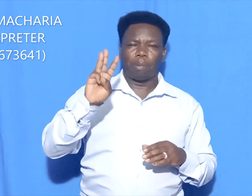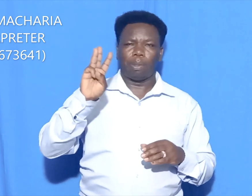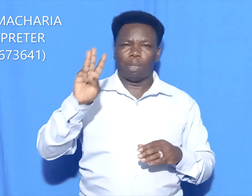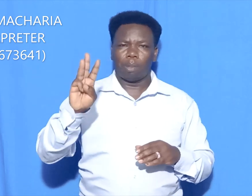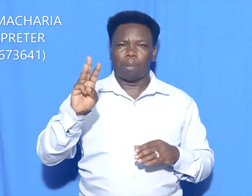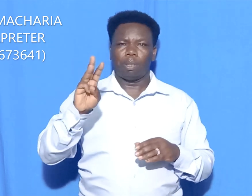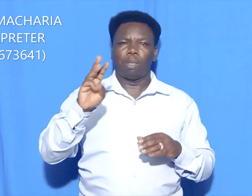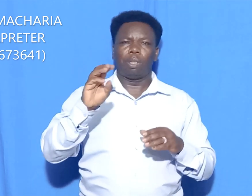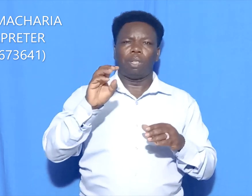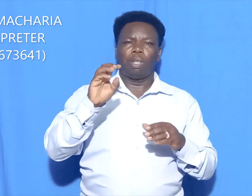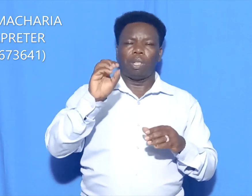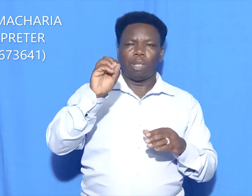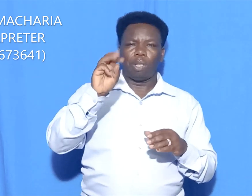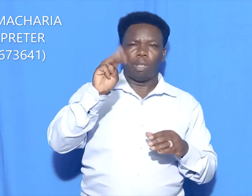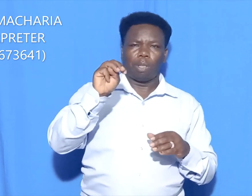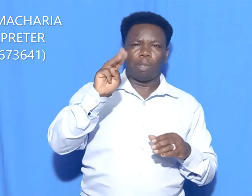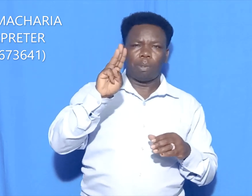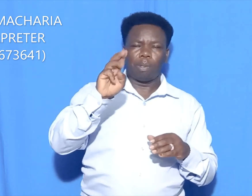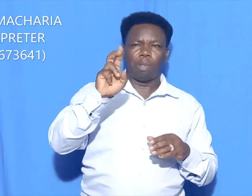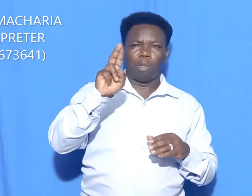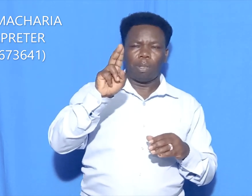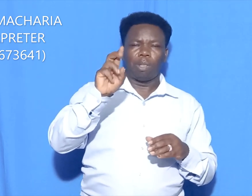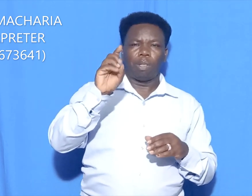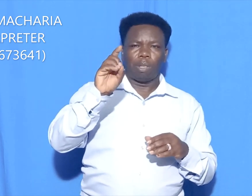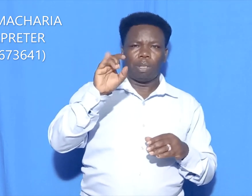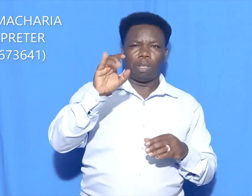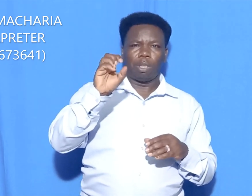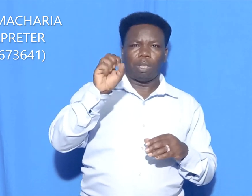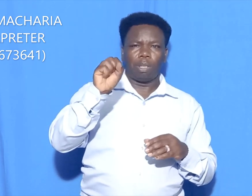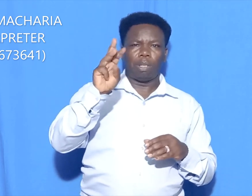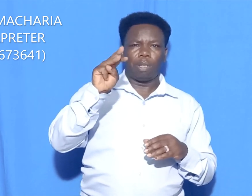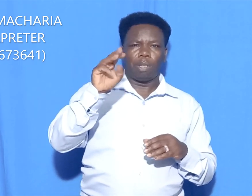.go.ka Thank you.